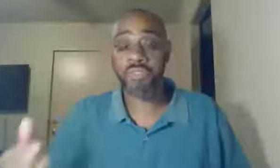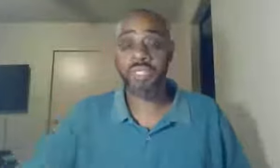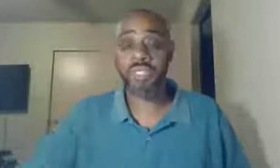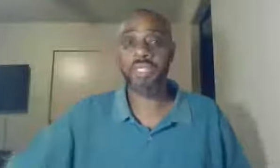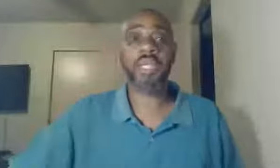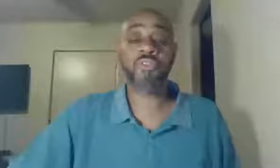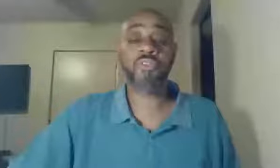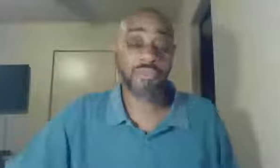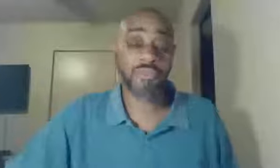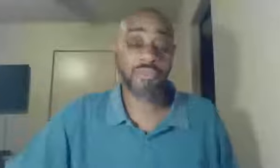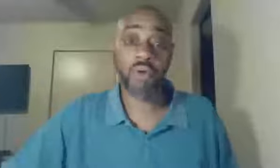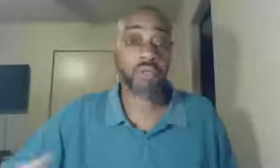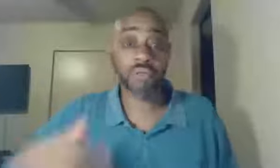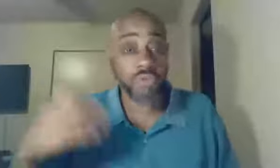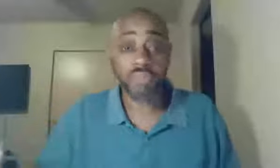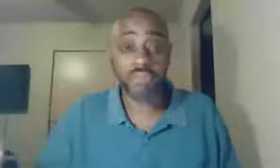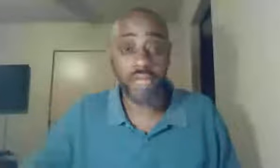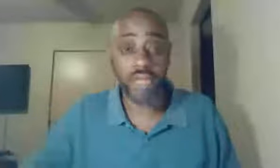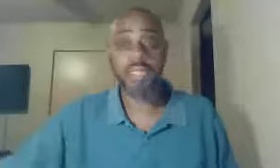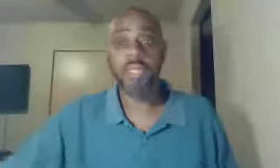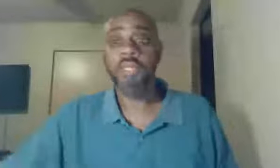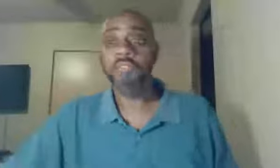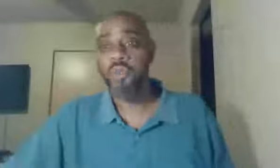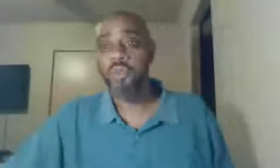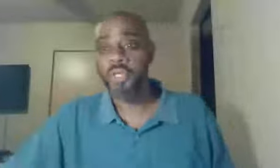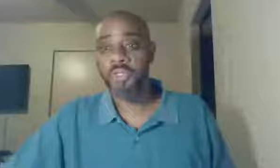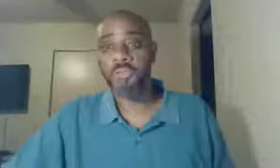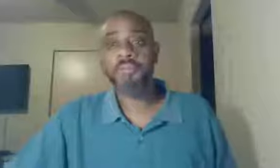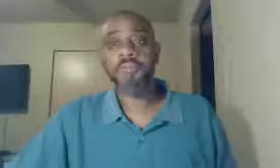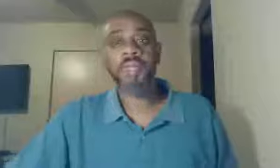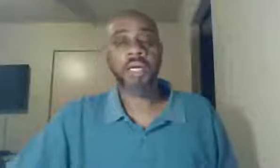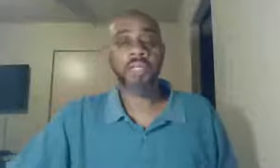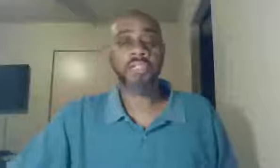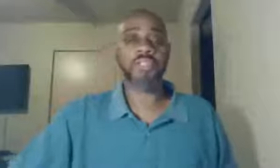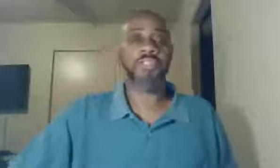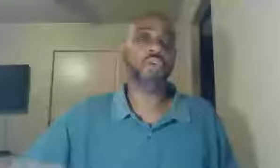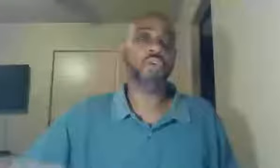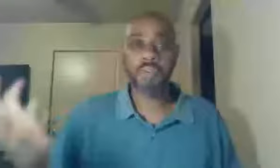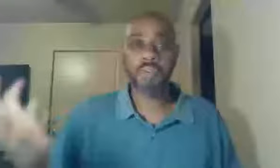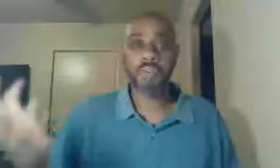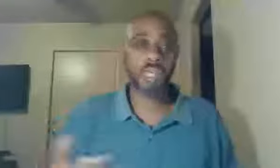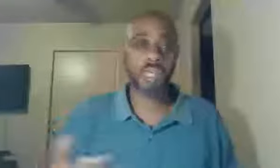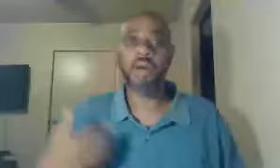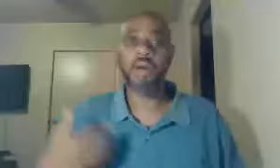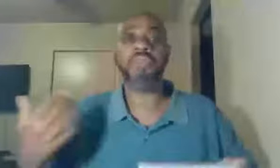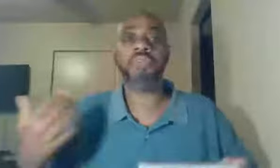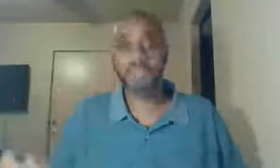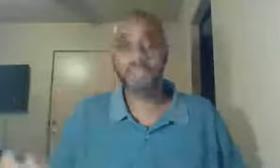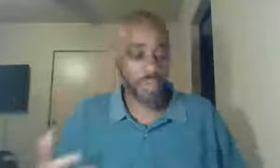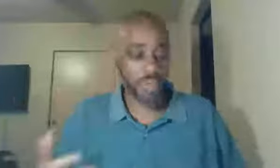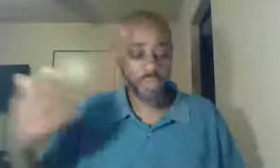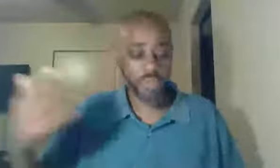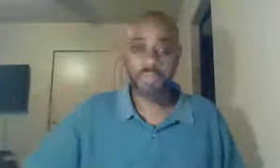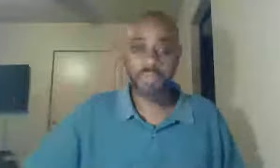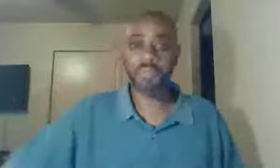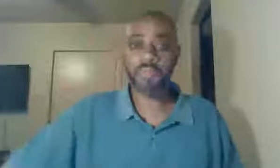treated and crucified or crucified for you, so this notion of some say Paul, some say Apollo, some say